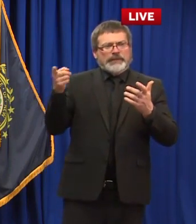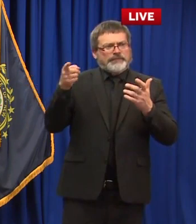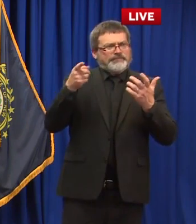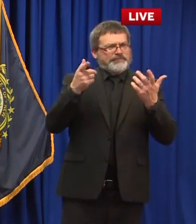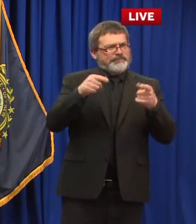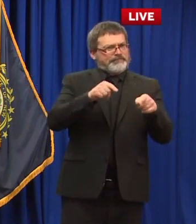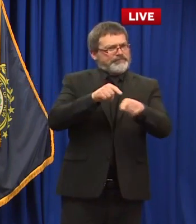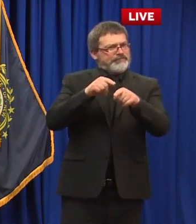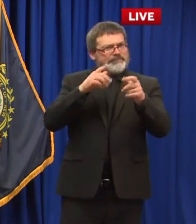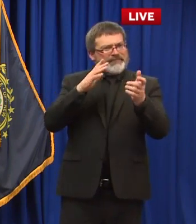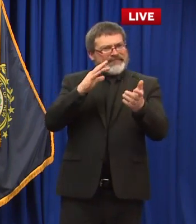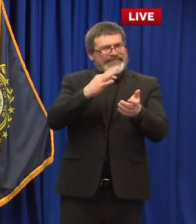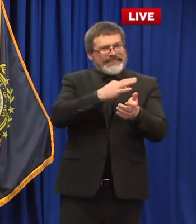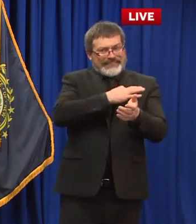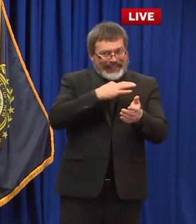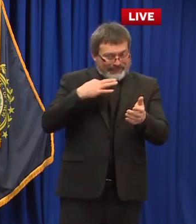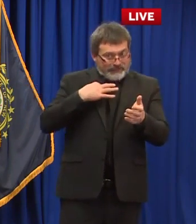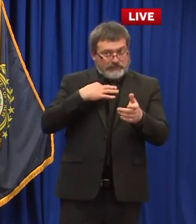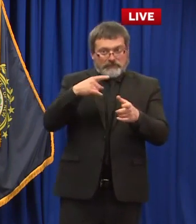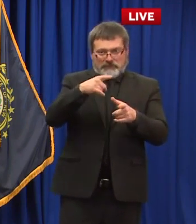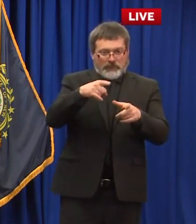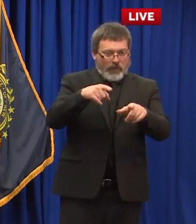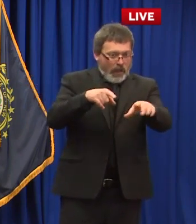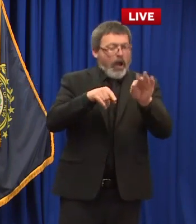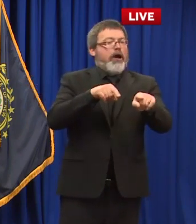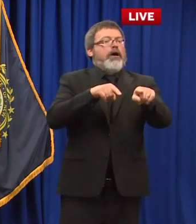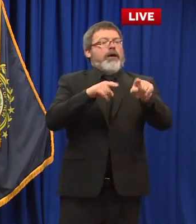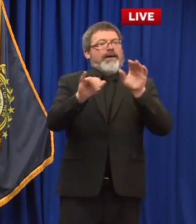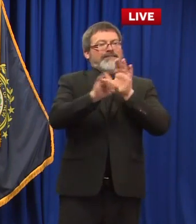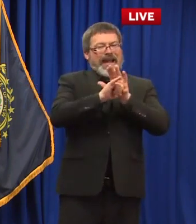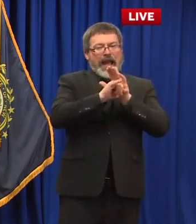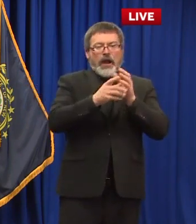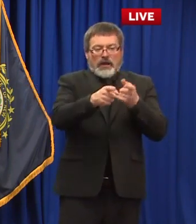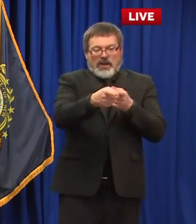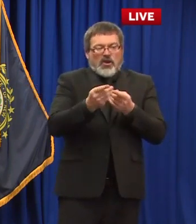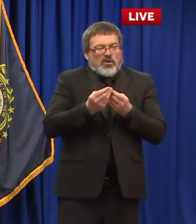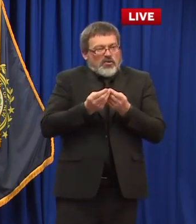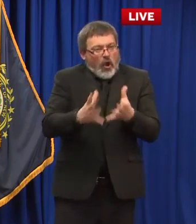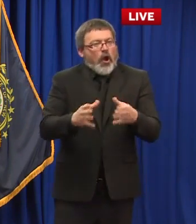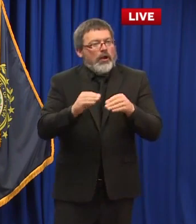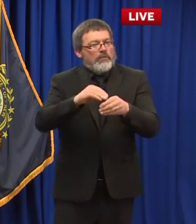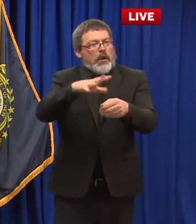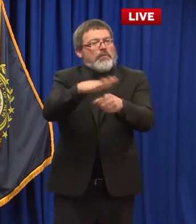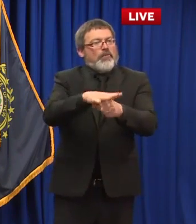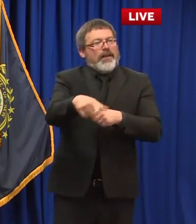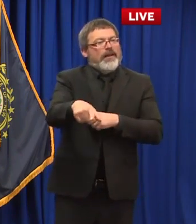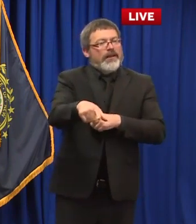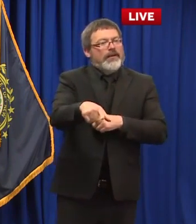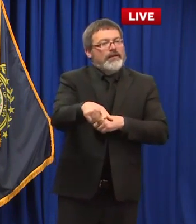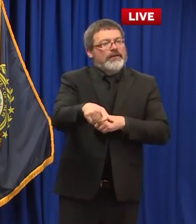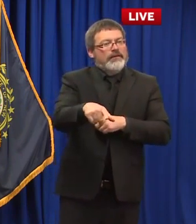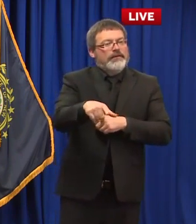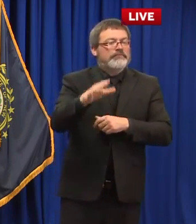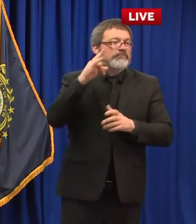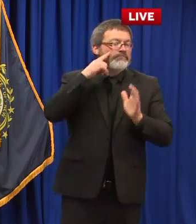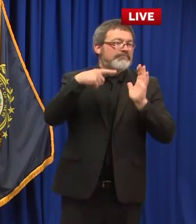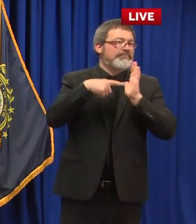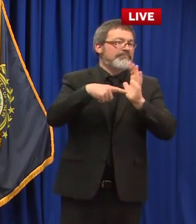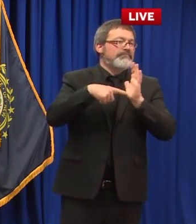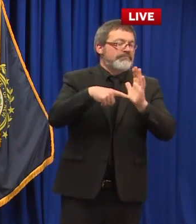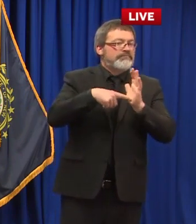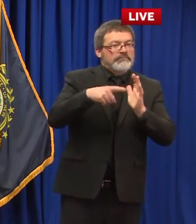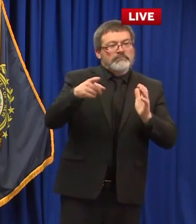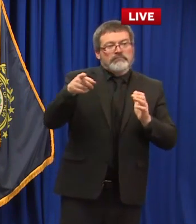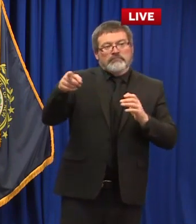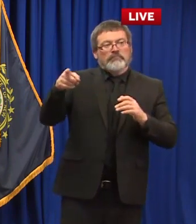alert on that or are is it all random they're just randomly meeting traveling or meeting people who have gotten who contracted into